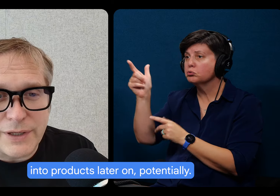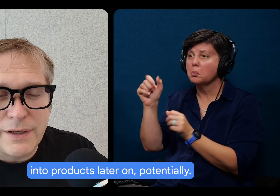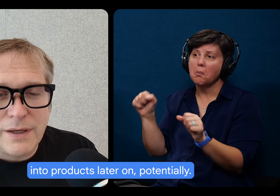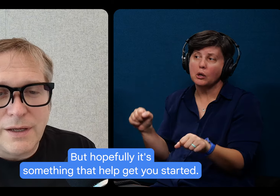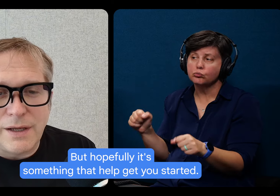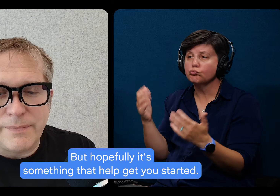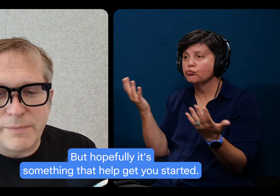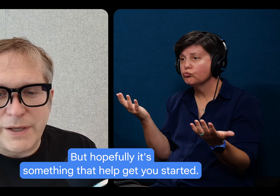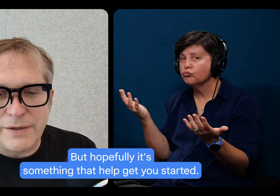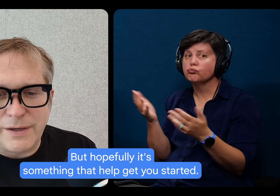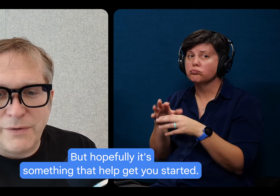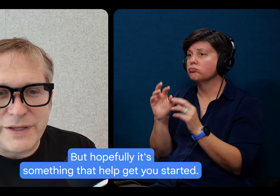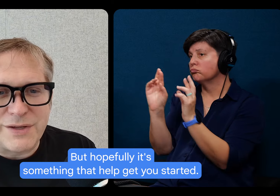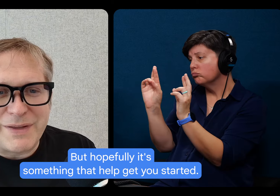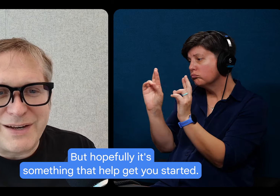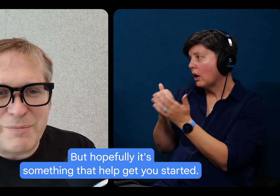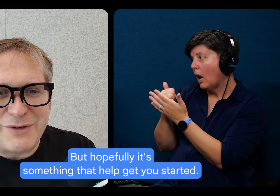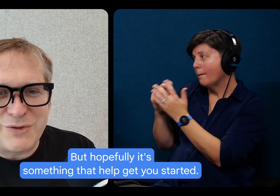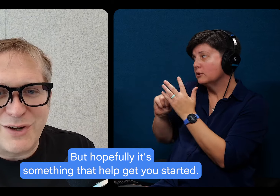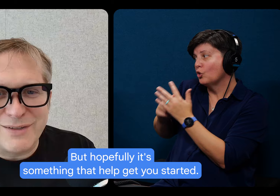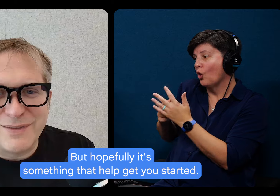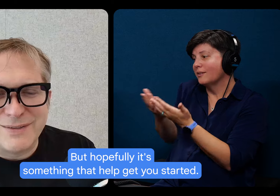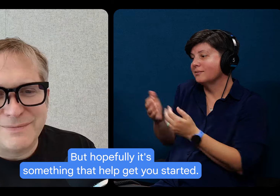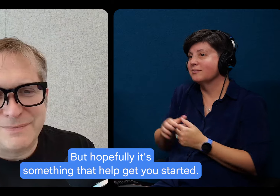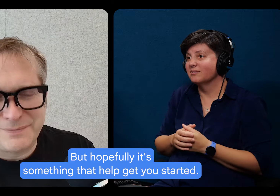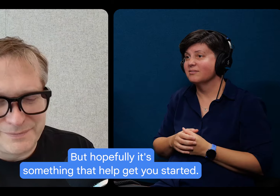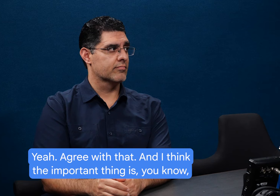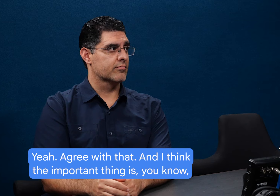potentially. Um, but, uh, hopefully it's something that'd help get you started.